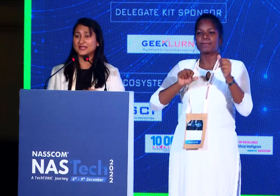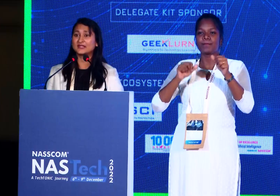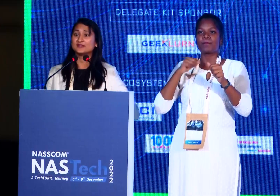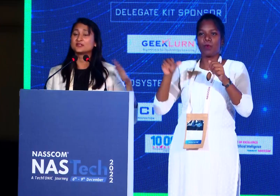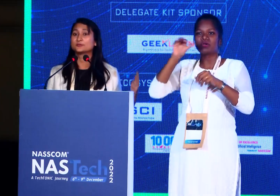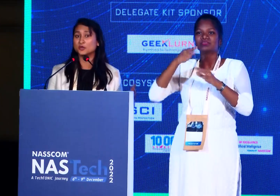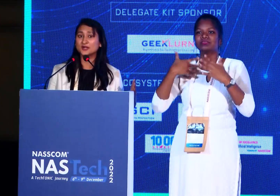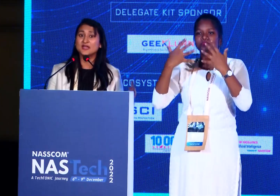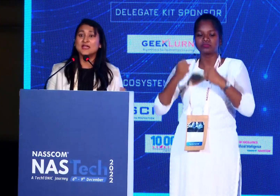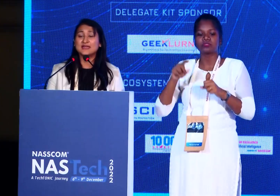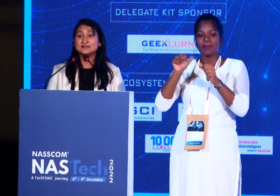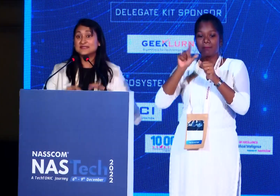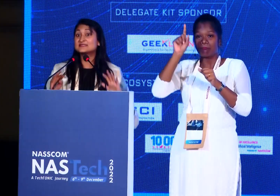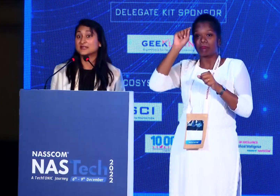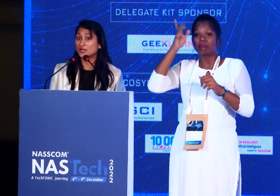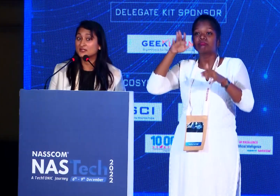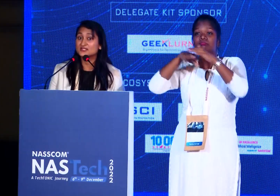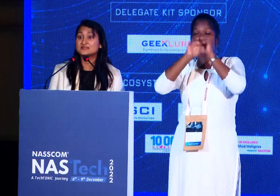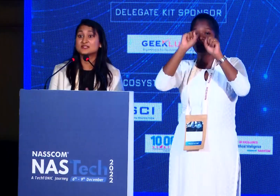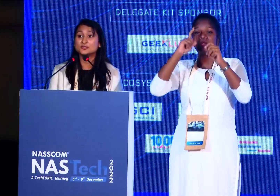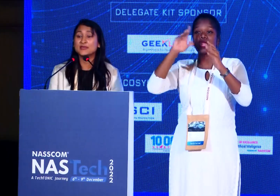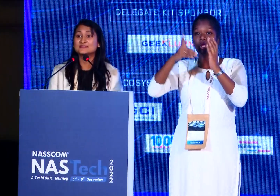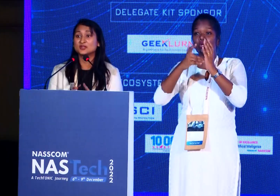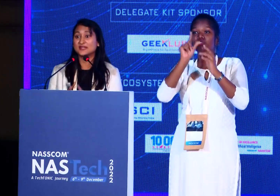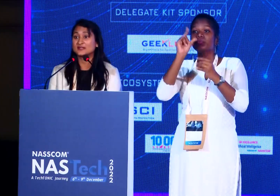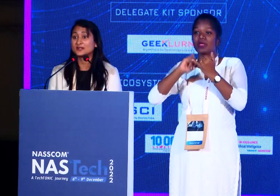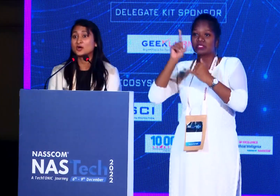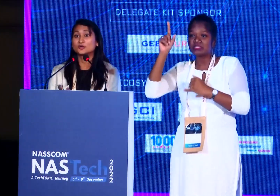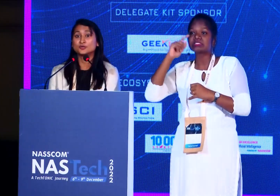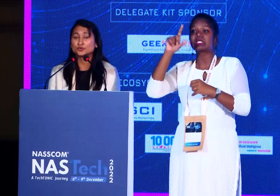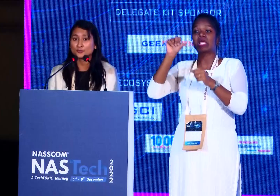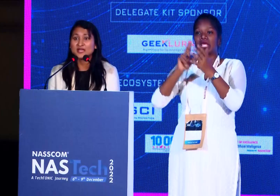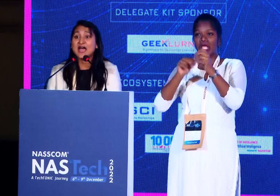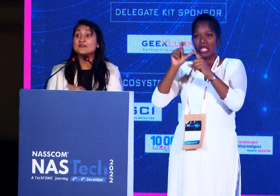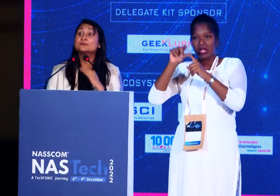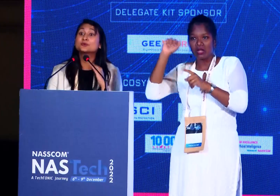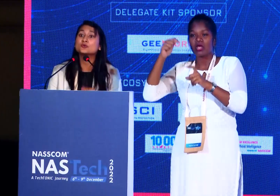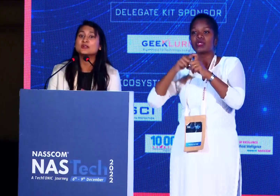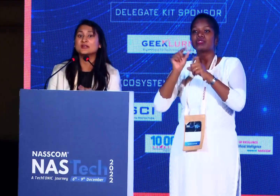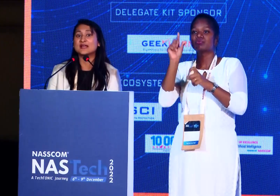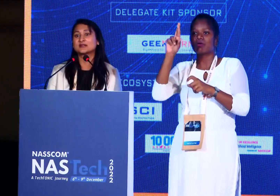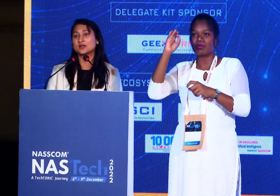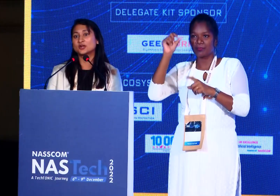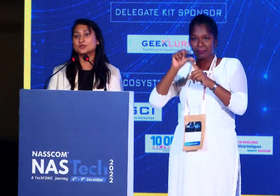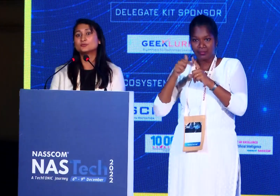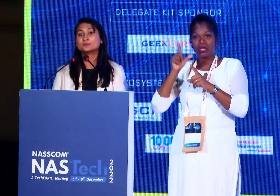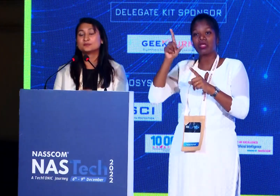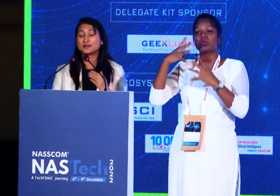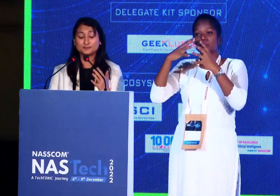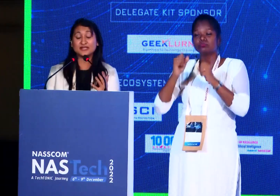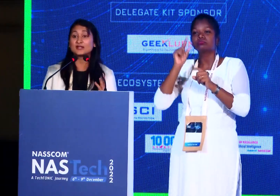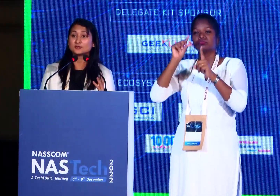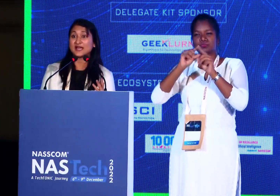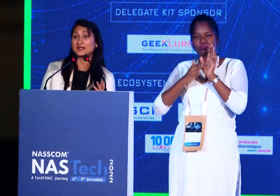FDA to take it even abroad. And these technologies in U.S. or Canada or Europe have proven track record to